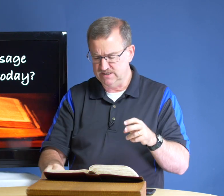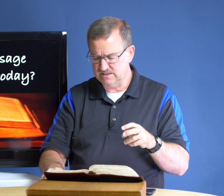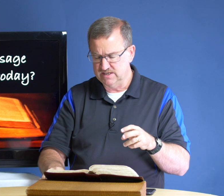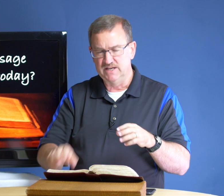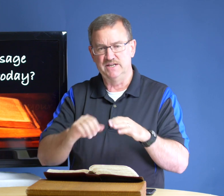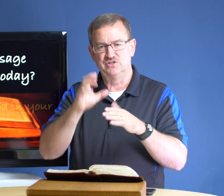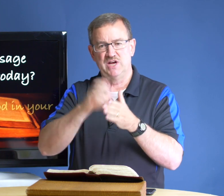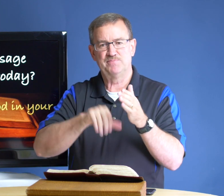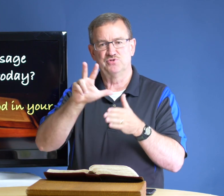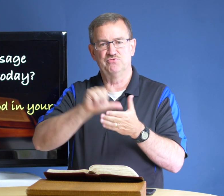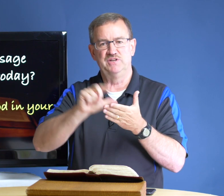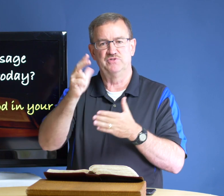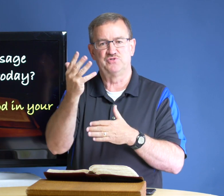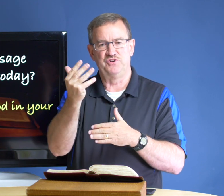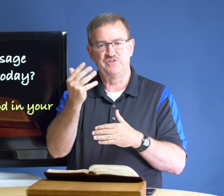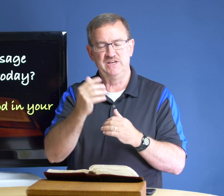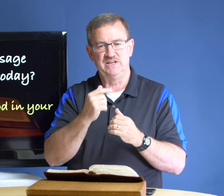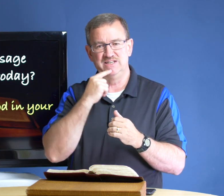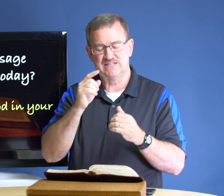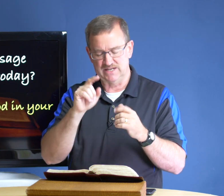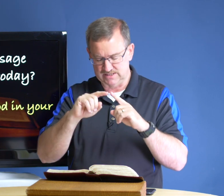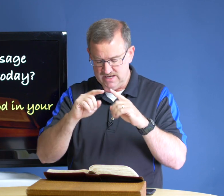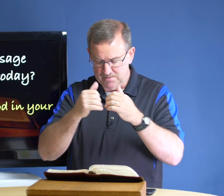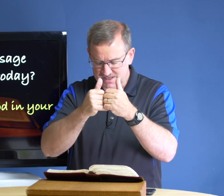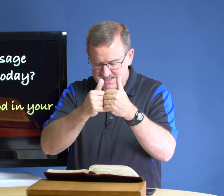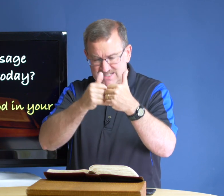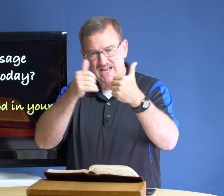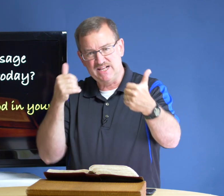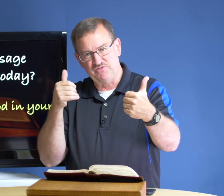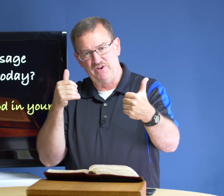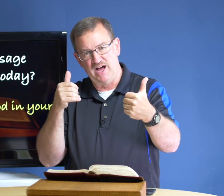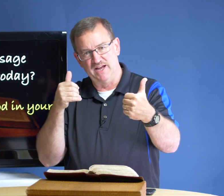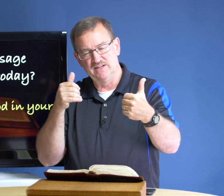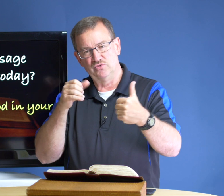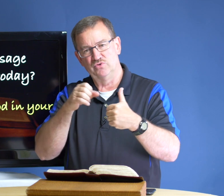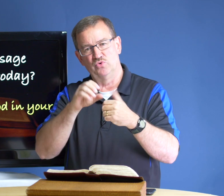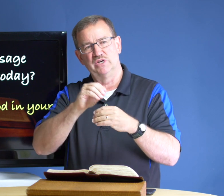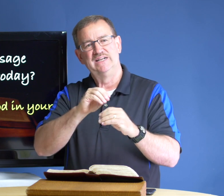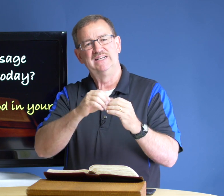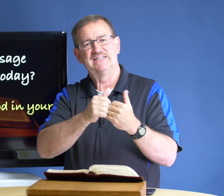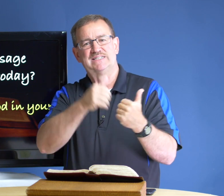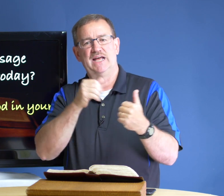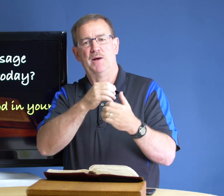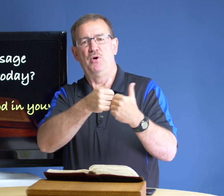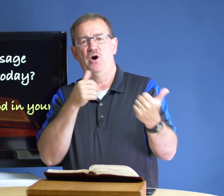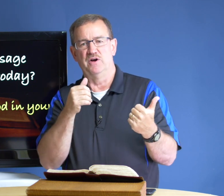in chapter 3 in verse 15 he says but sanctify or set apart